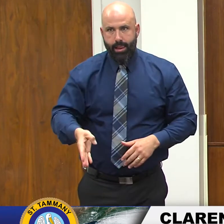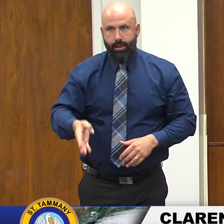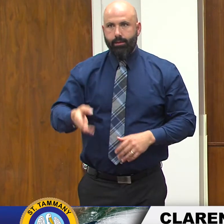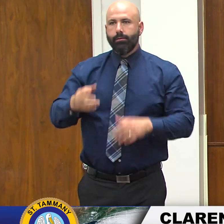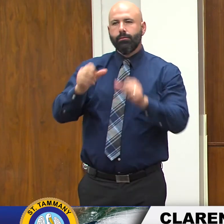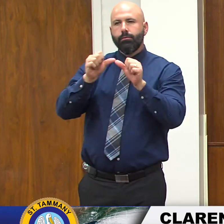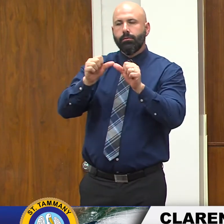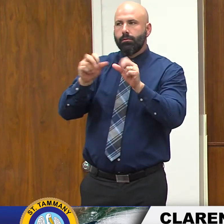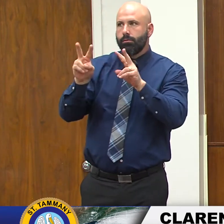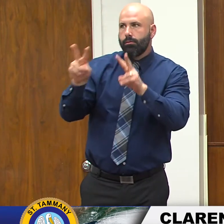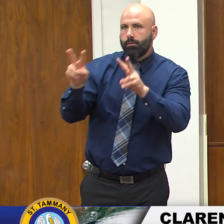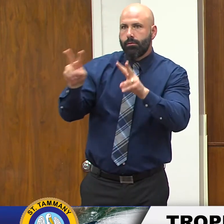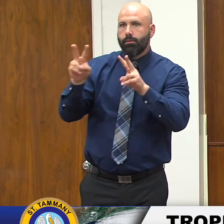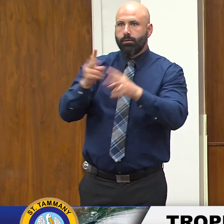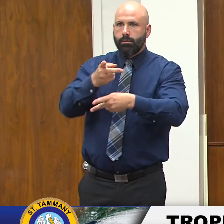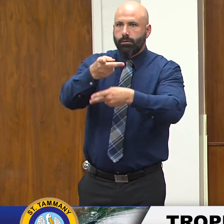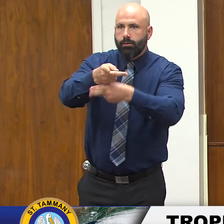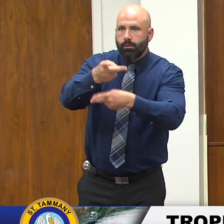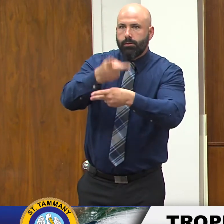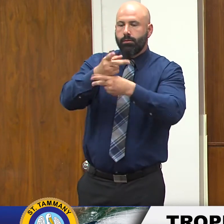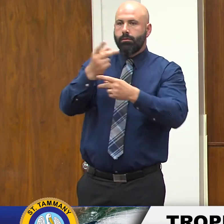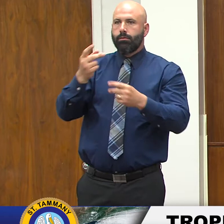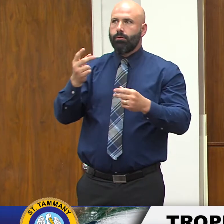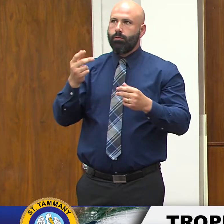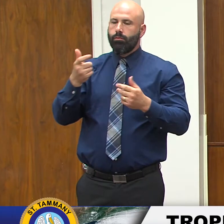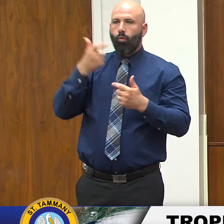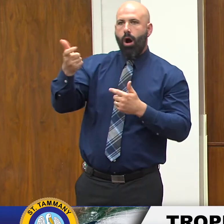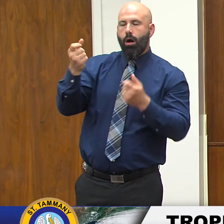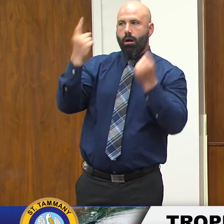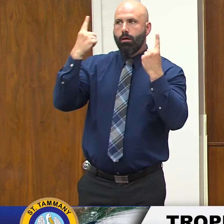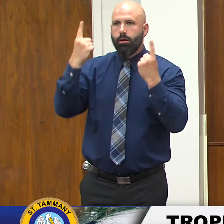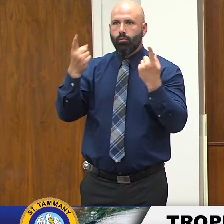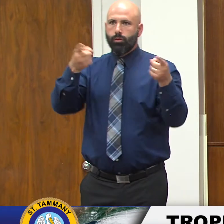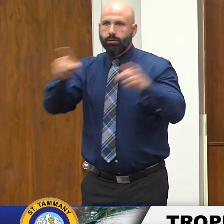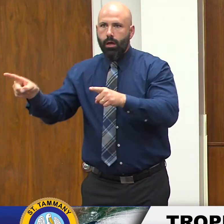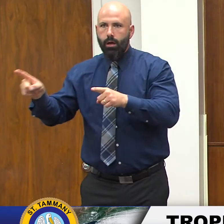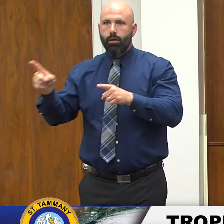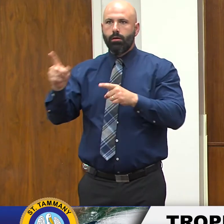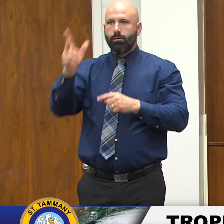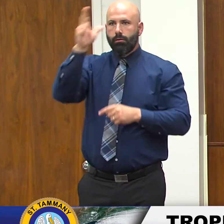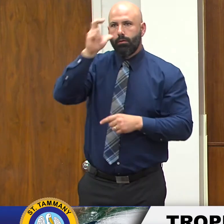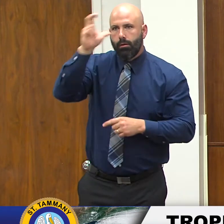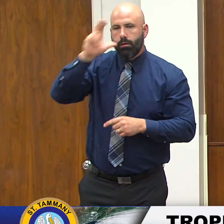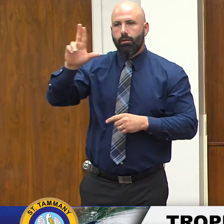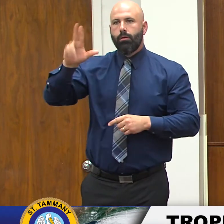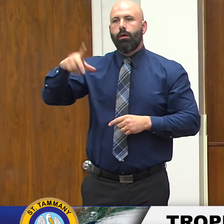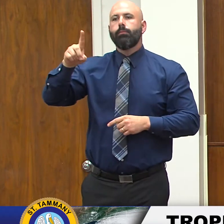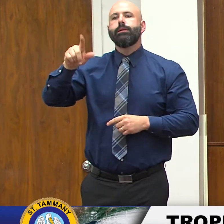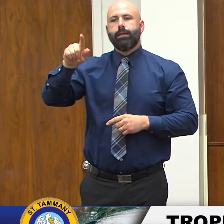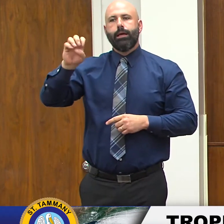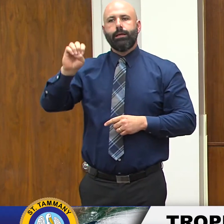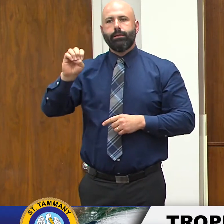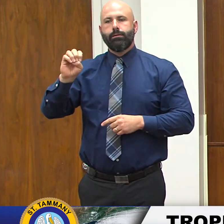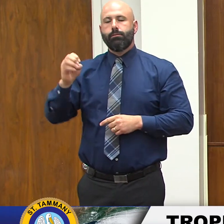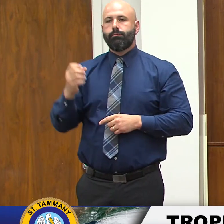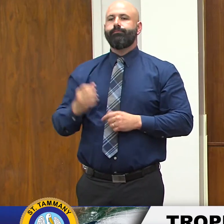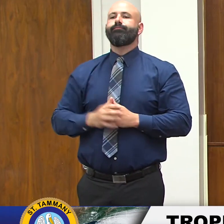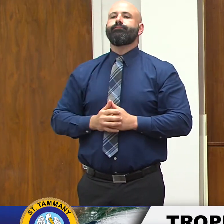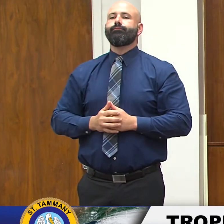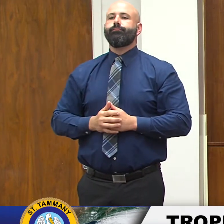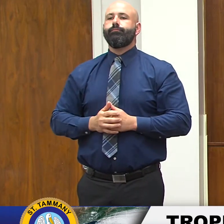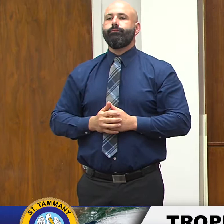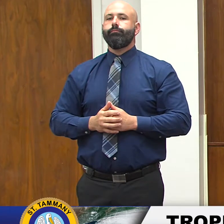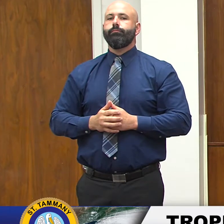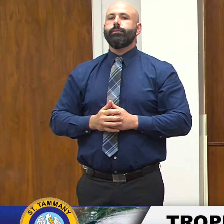stay vigilant okay understand what's going on continue to listen to the updates we know that COVID-19 is